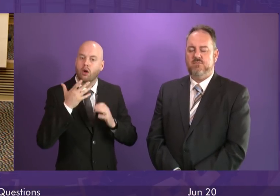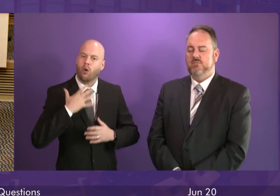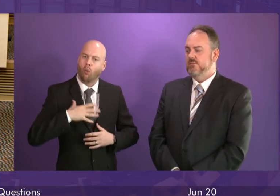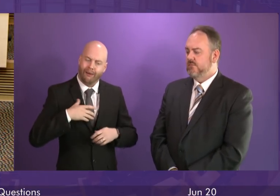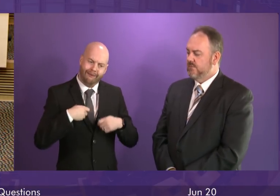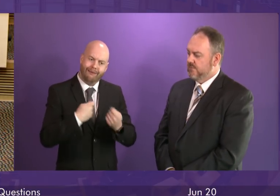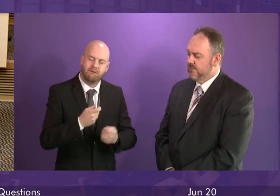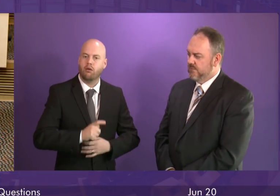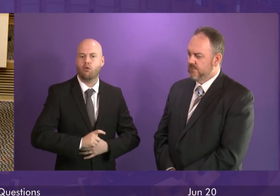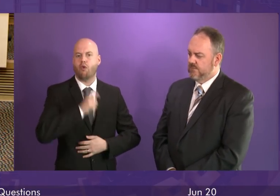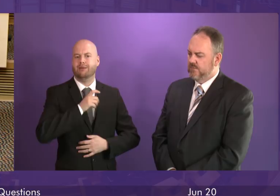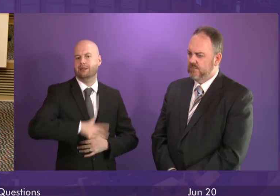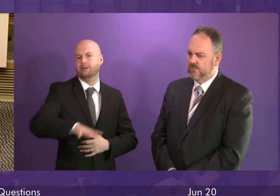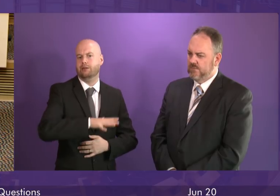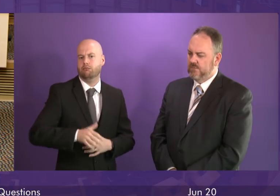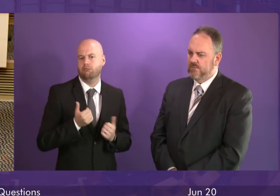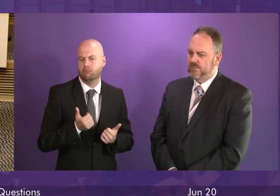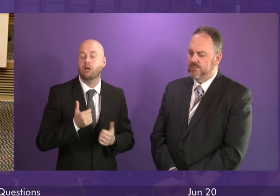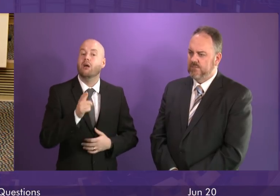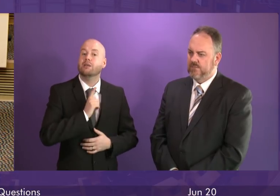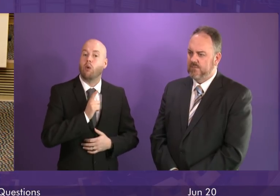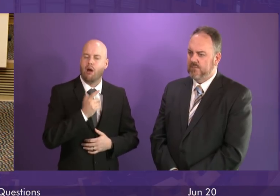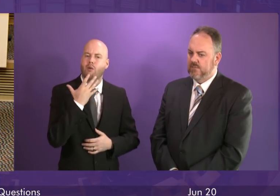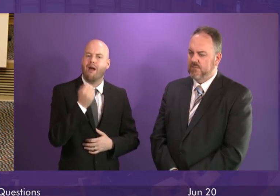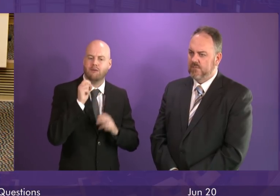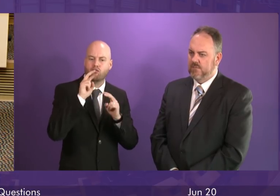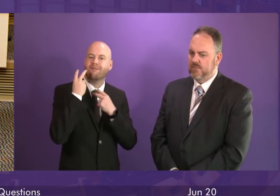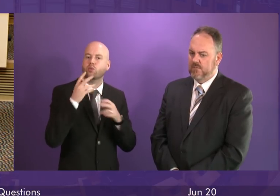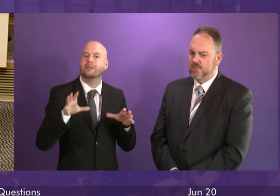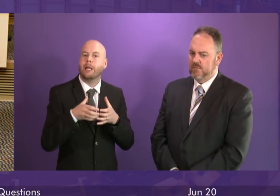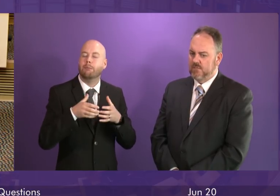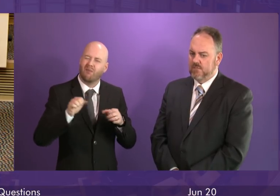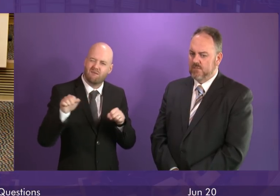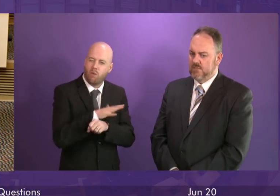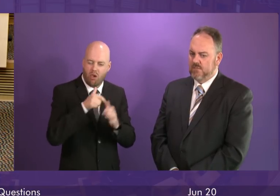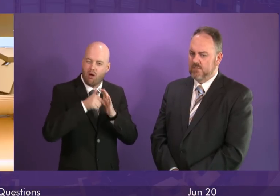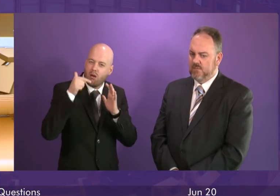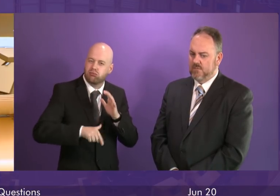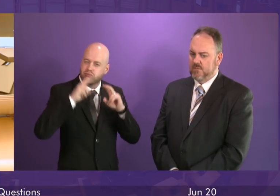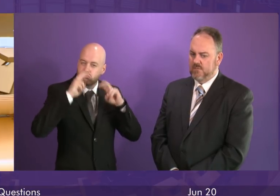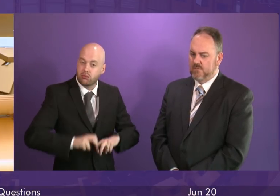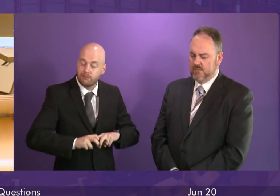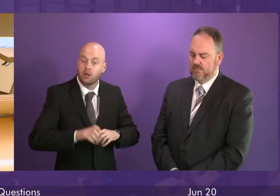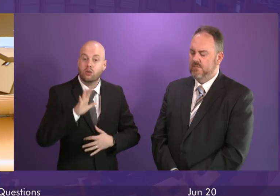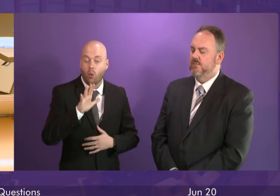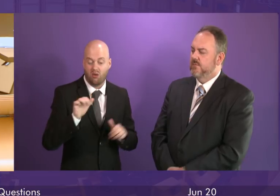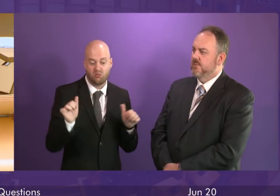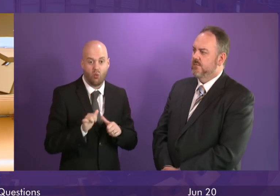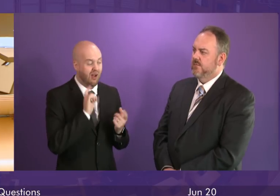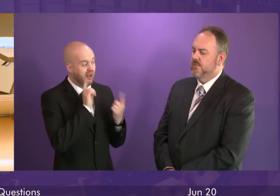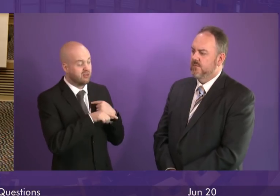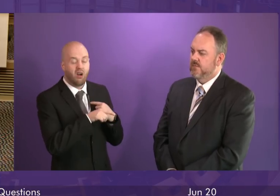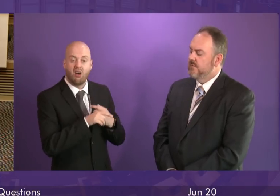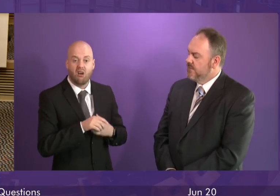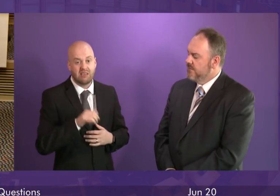established the expert review team to carry out a thorough independent investigation. The answer to Ruth Davidson's question is yes. It will have the ability to look